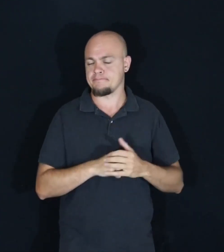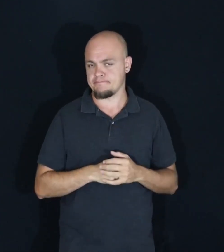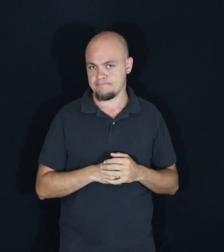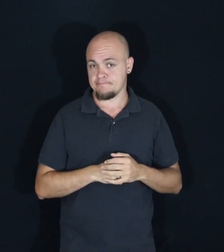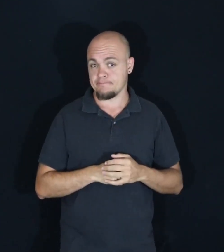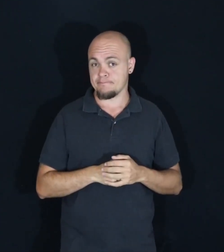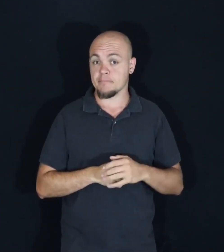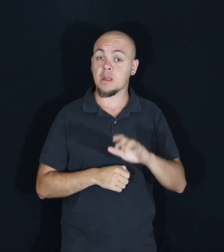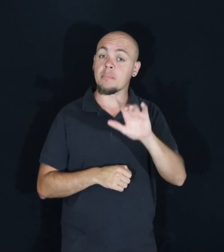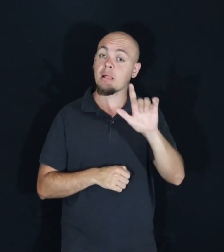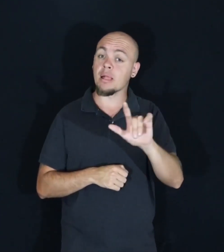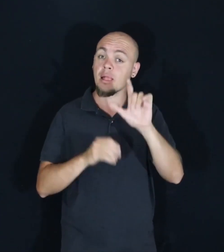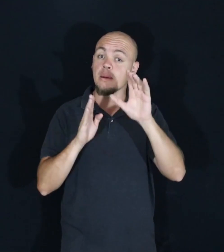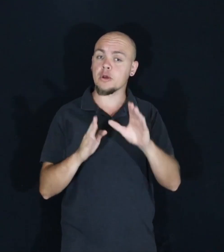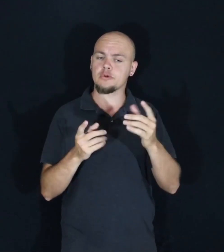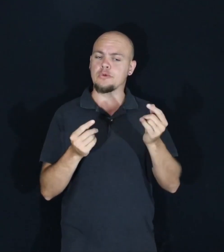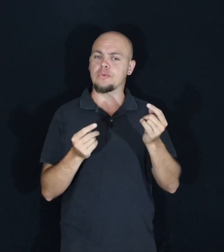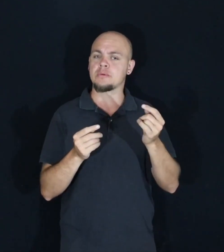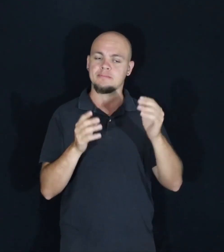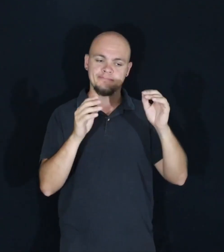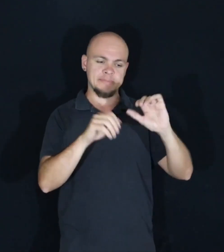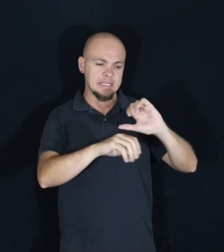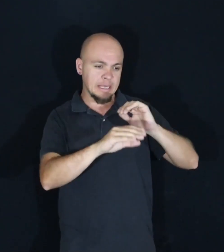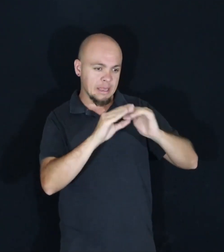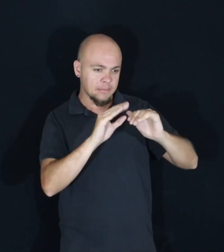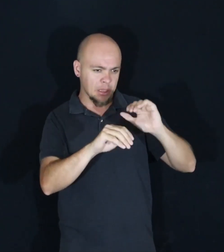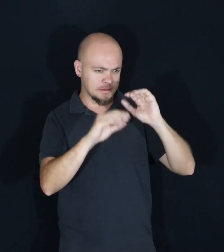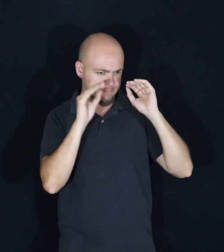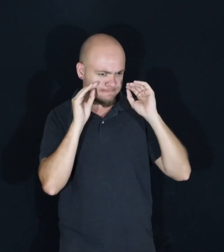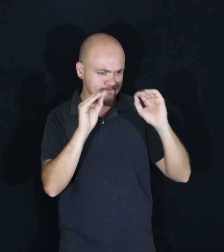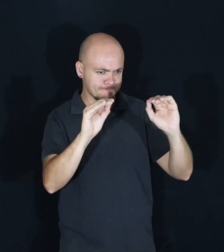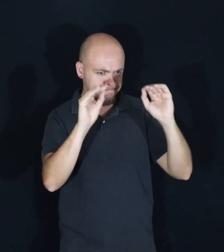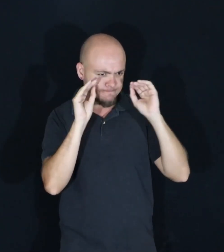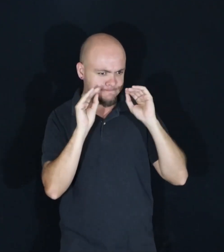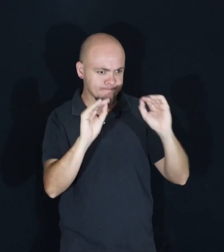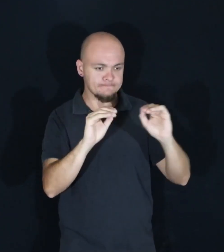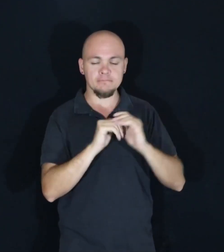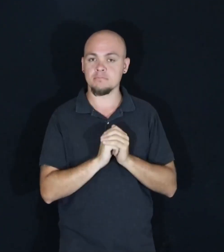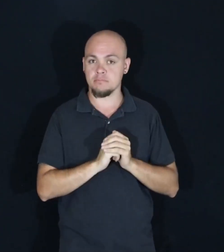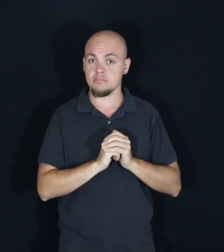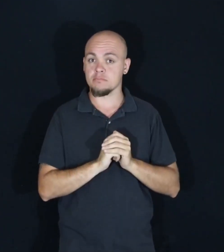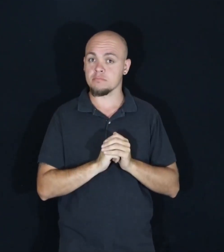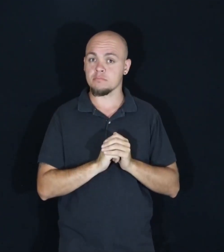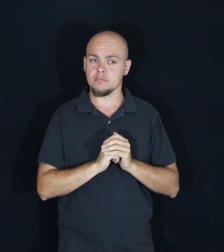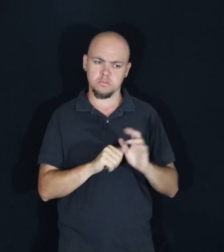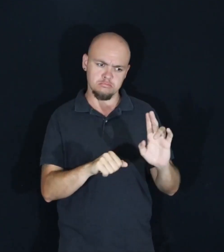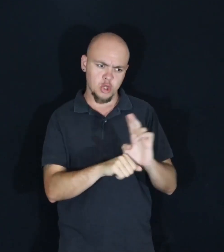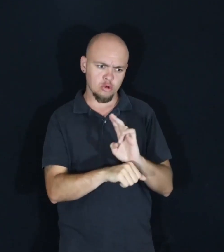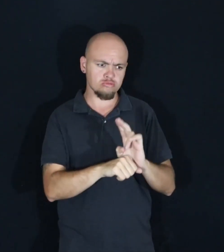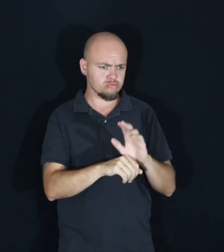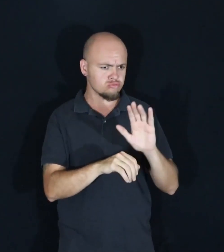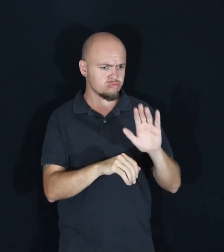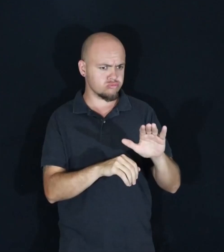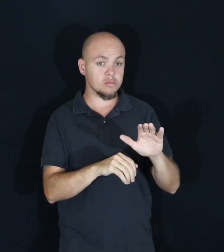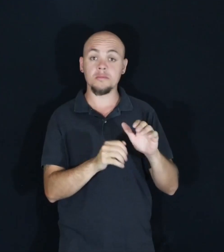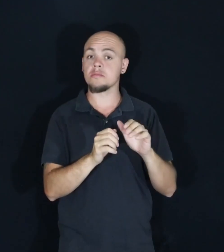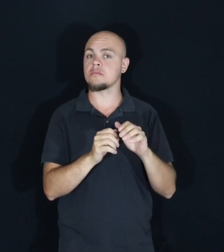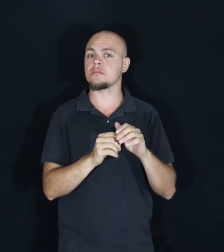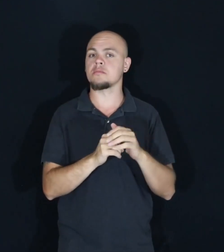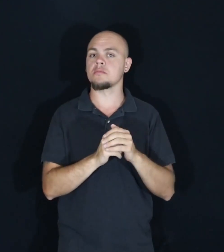are teaching people how to set emails up and teaching them how to use them without